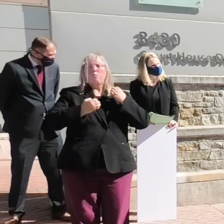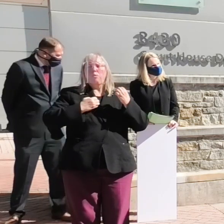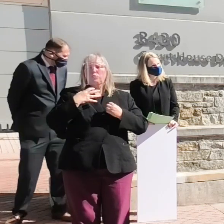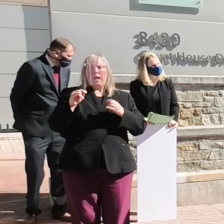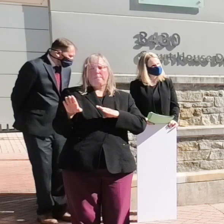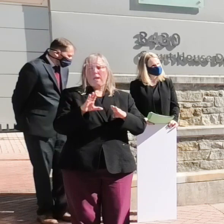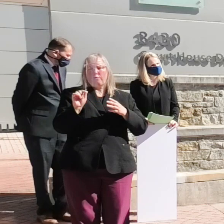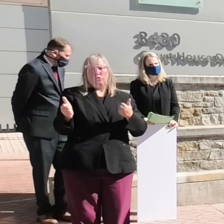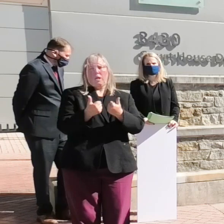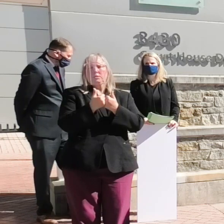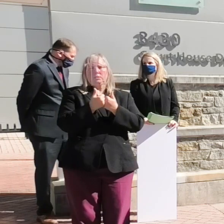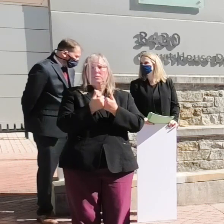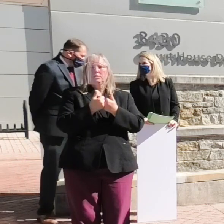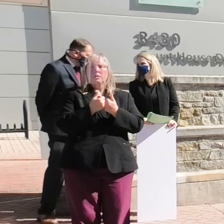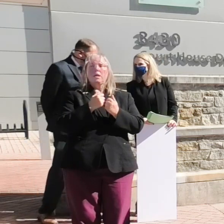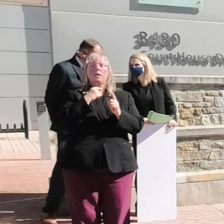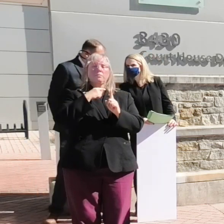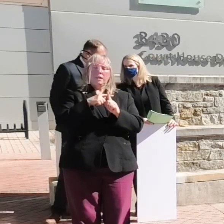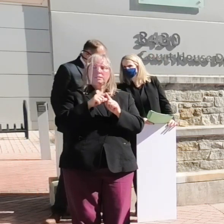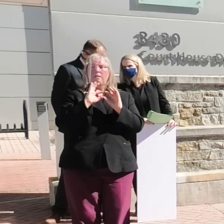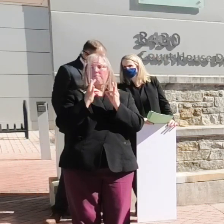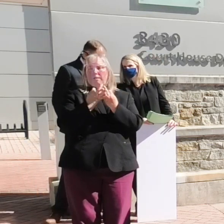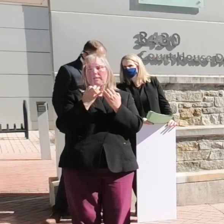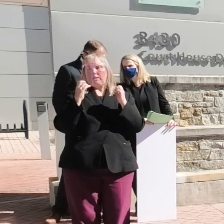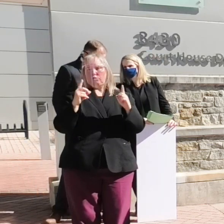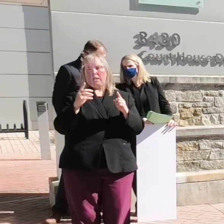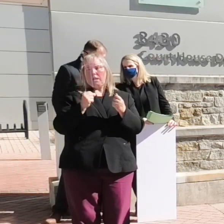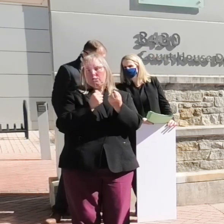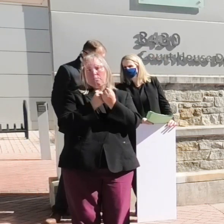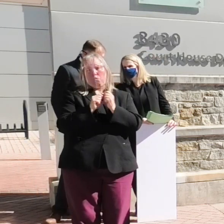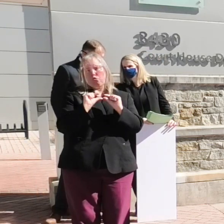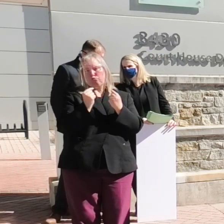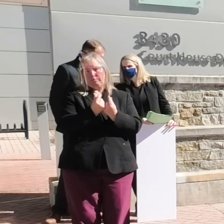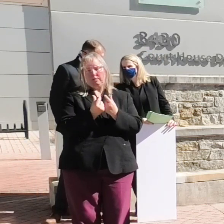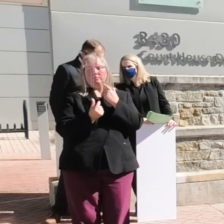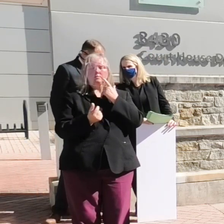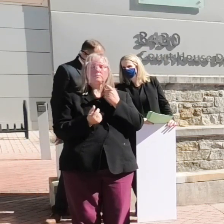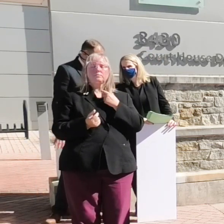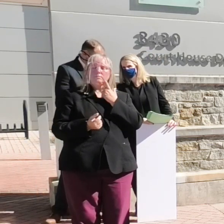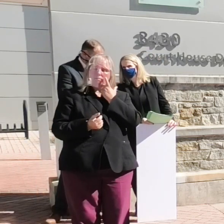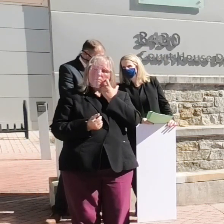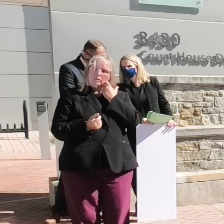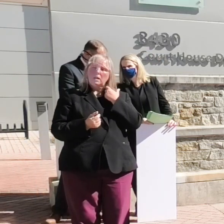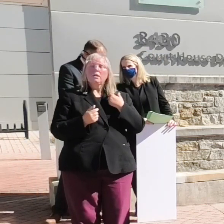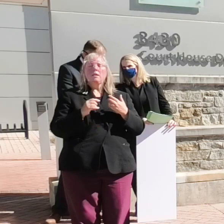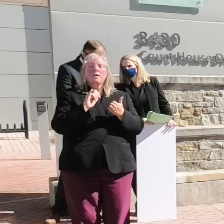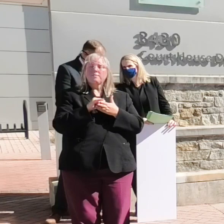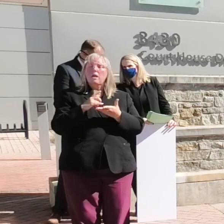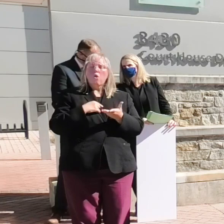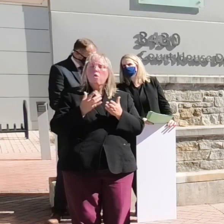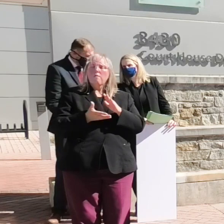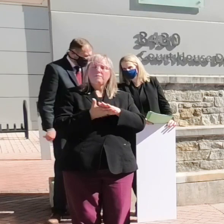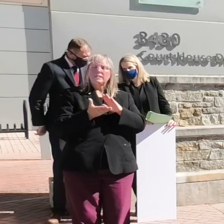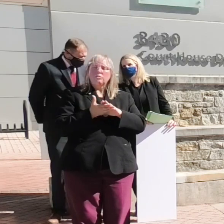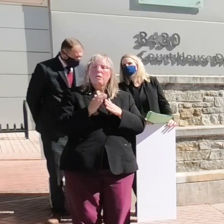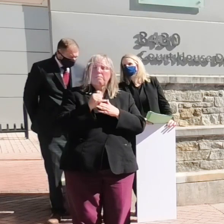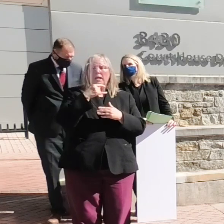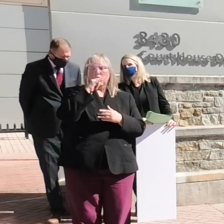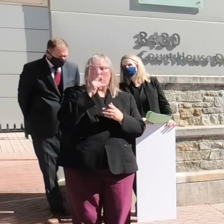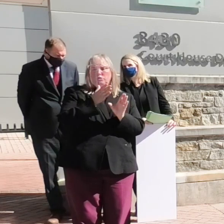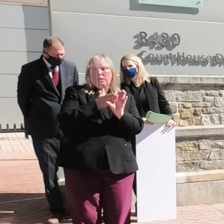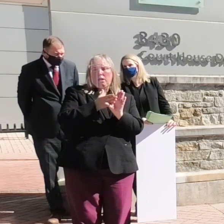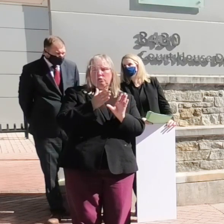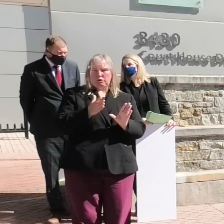challenges as well as family education and support groups that that are facilitated by child psychologists